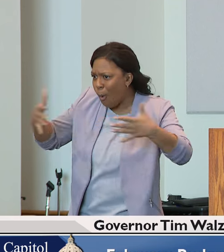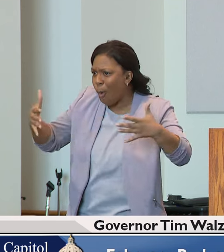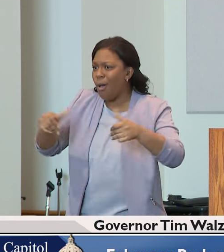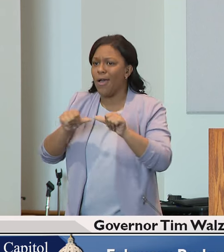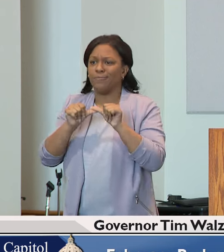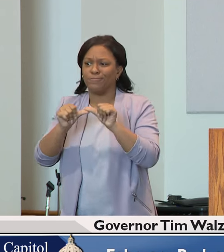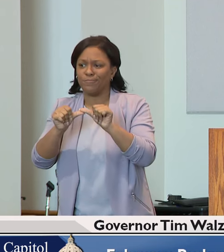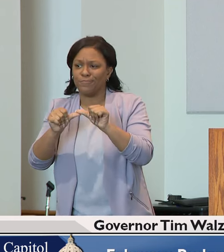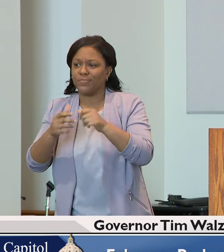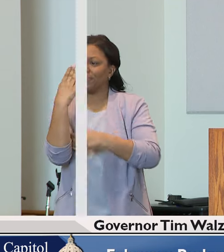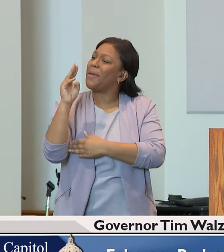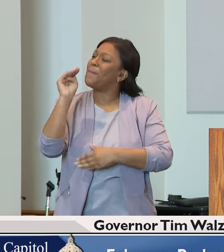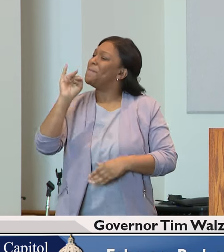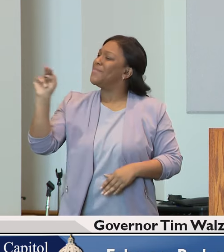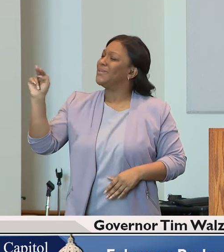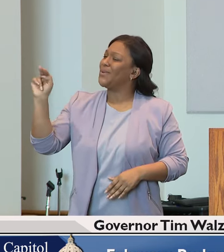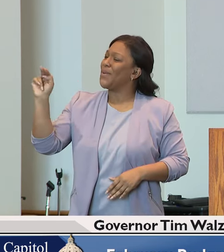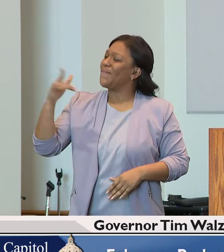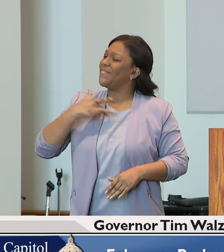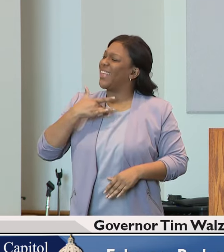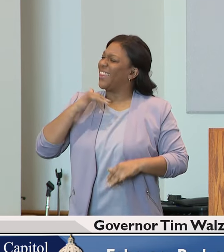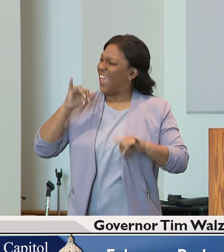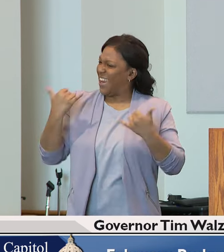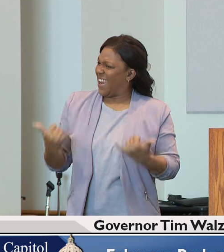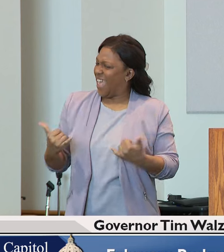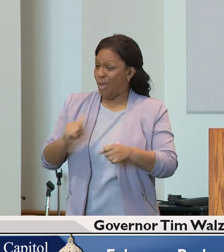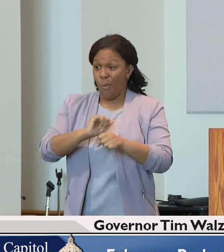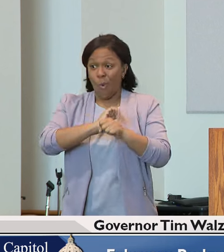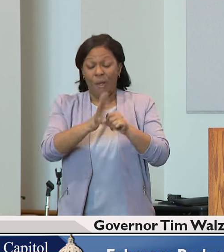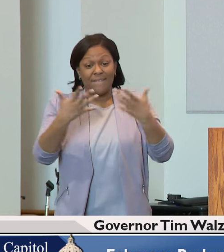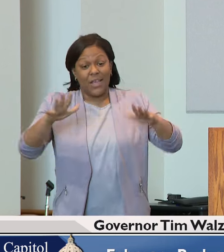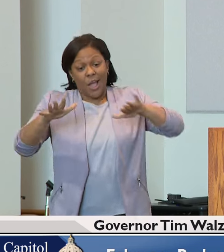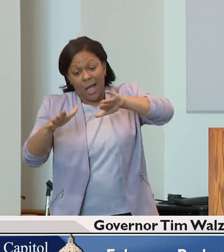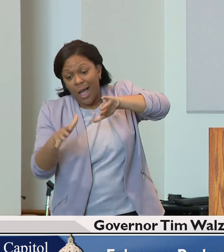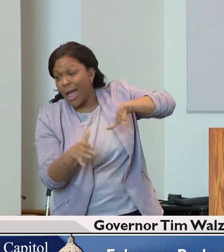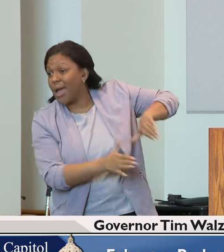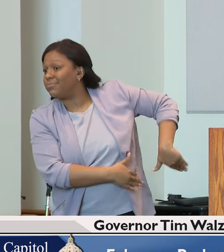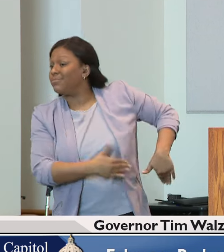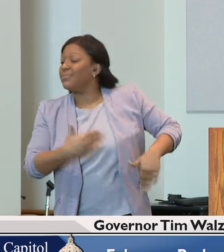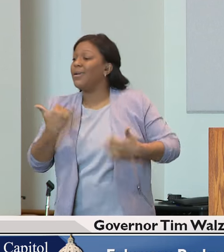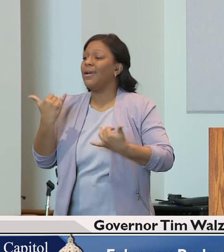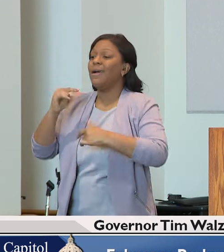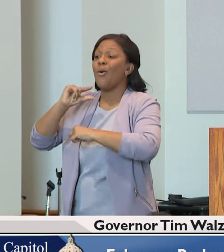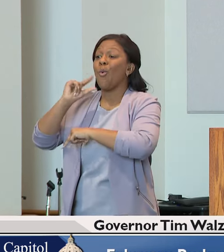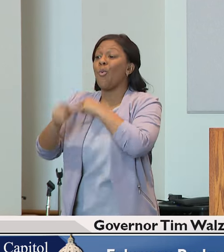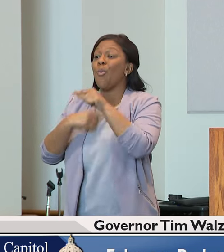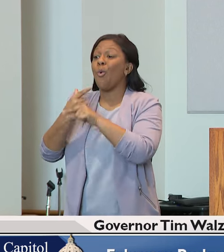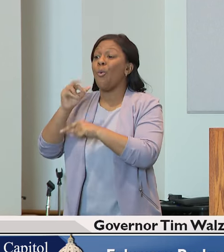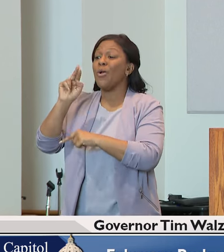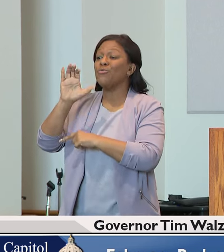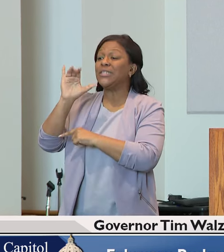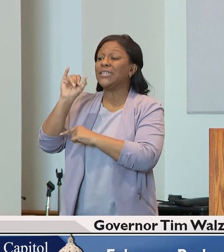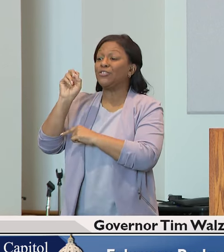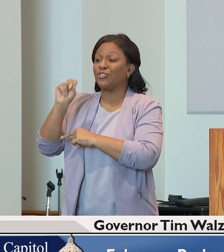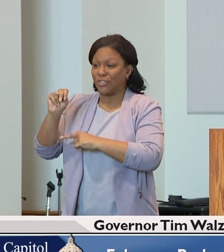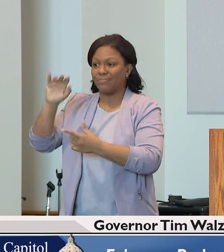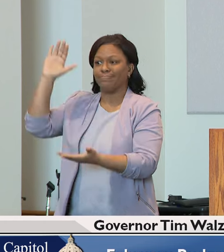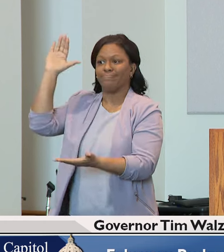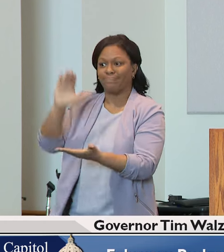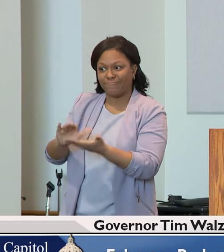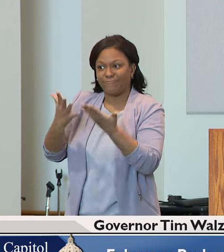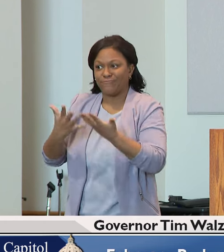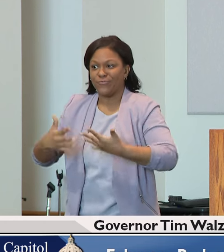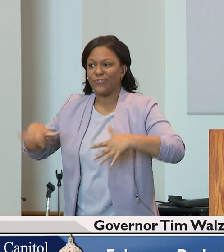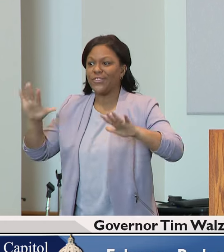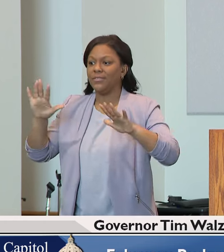steady and responsibly. Coming out of a pandemic, coming out of a global recession, our potential for a global recession, Minnesota is well positioned